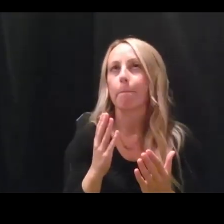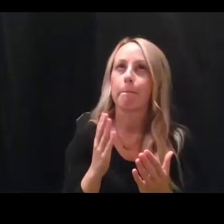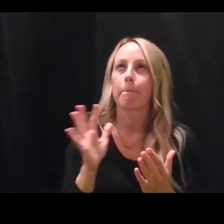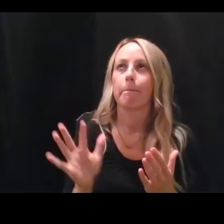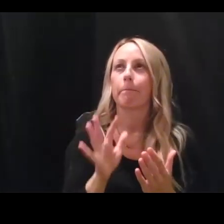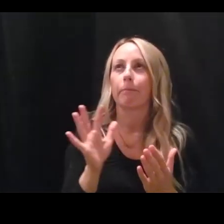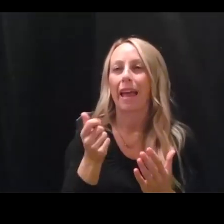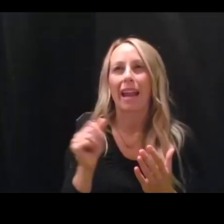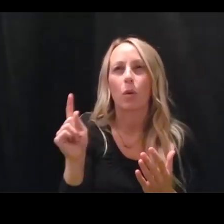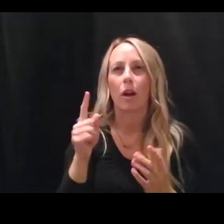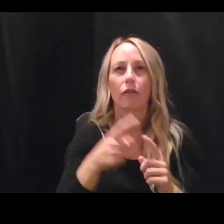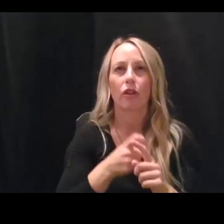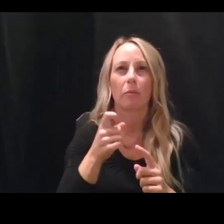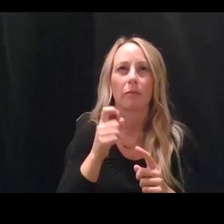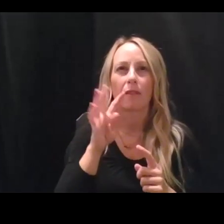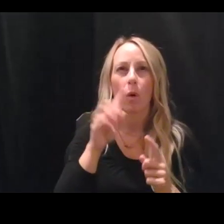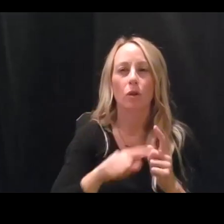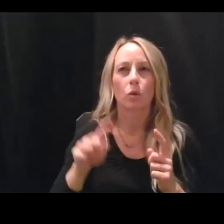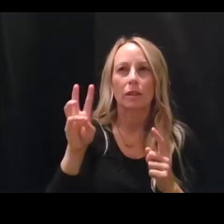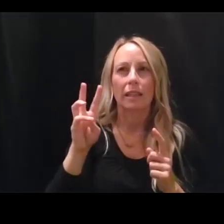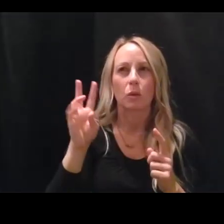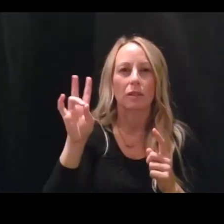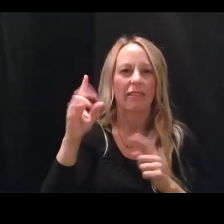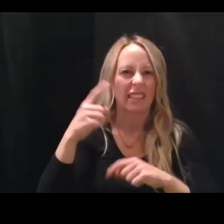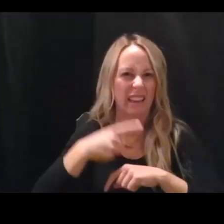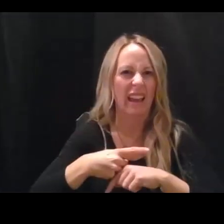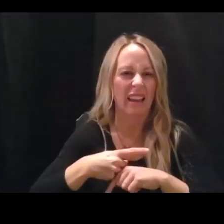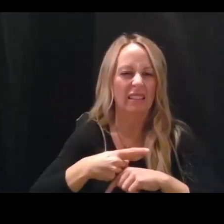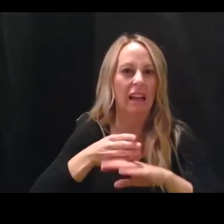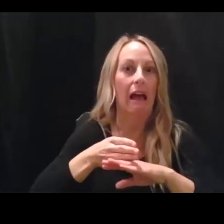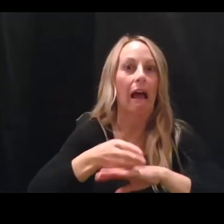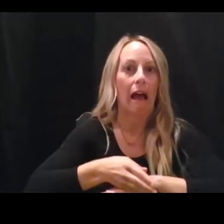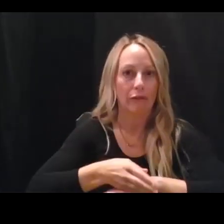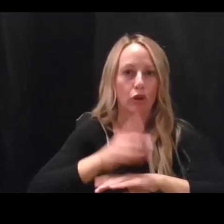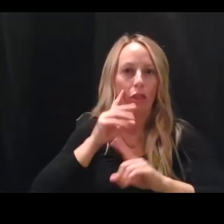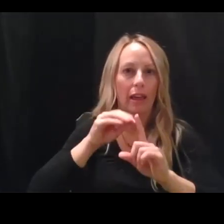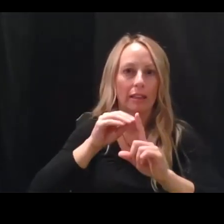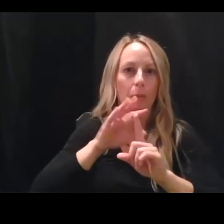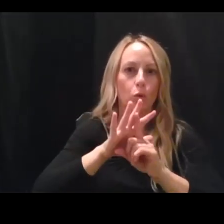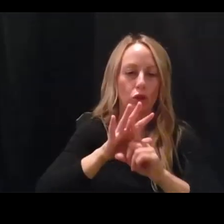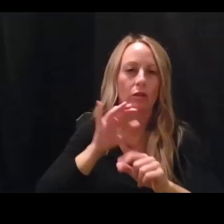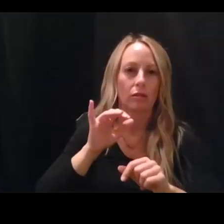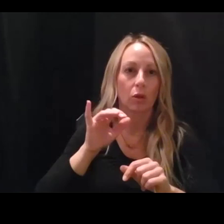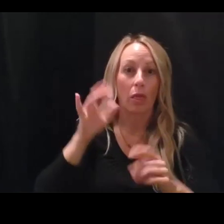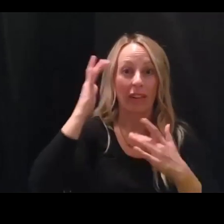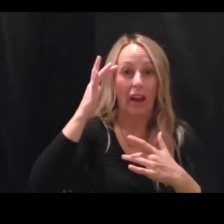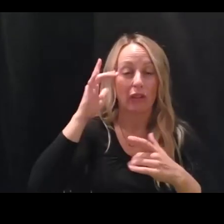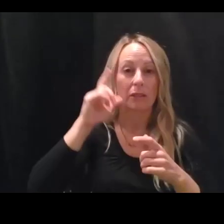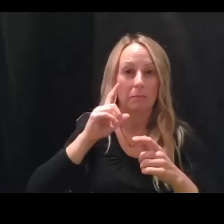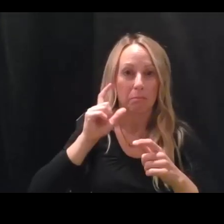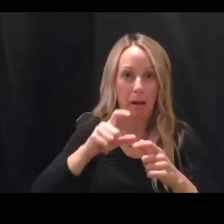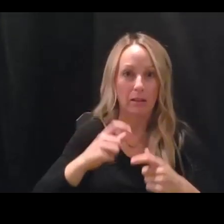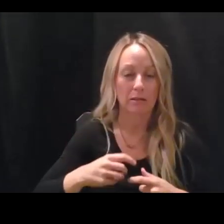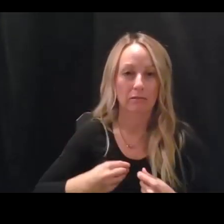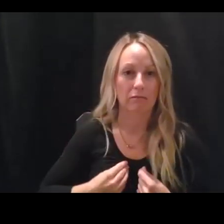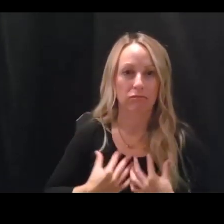anywhere from four to six or seven days after the exposure. That is, the virus has to grow enough in